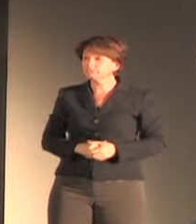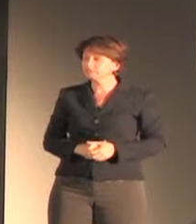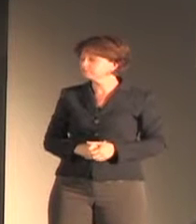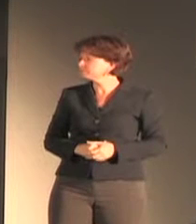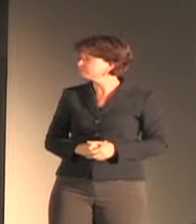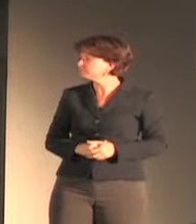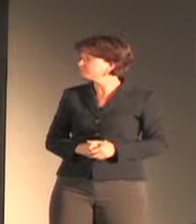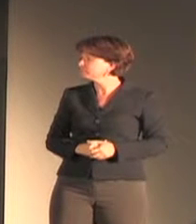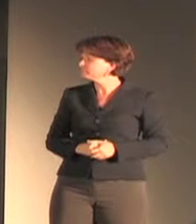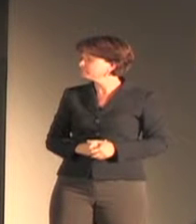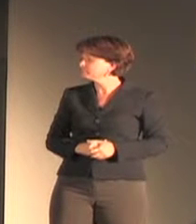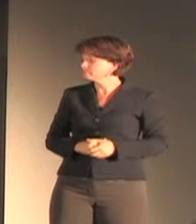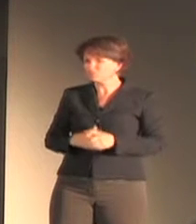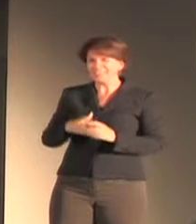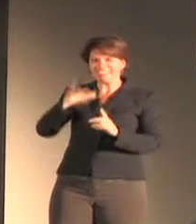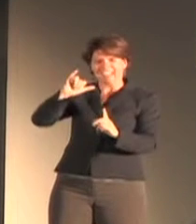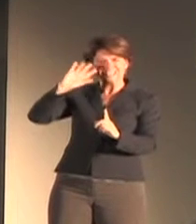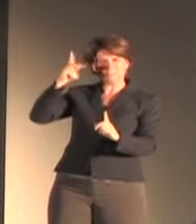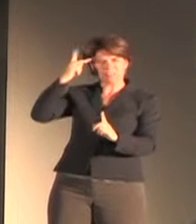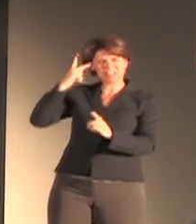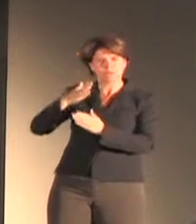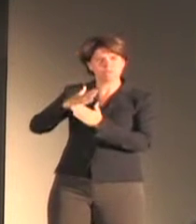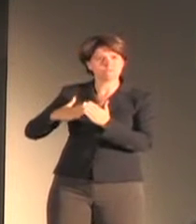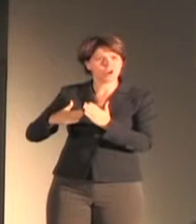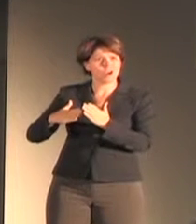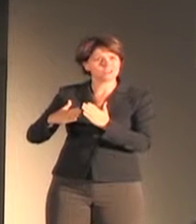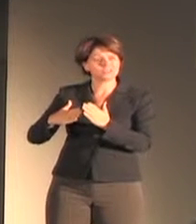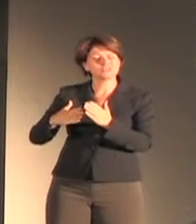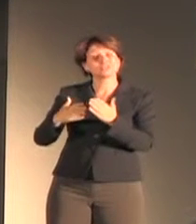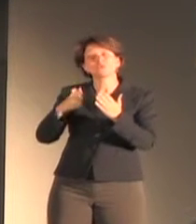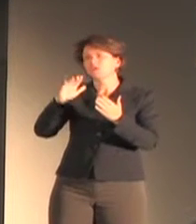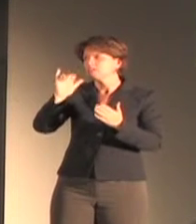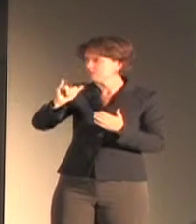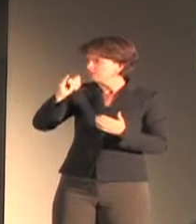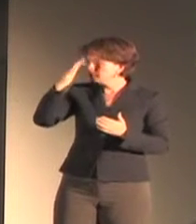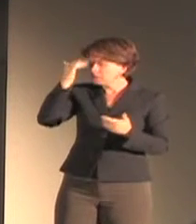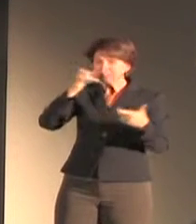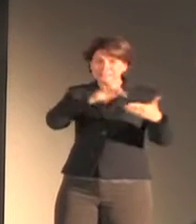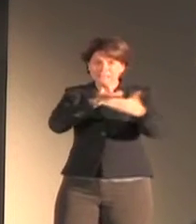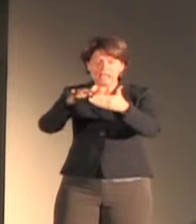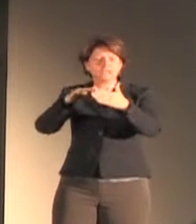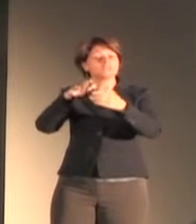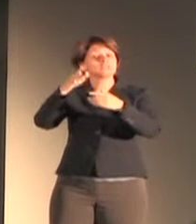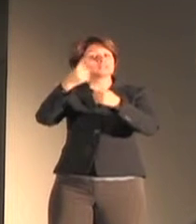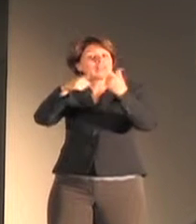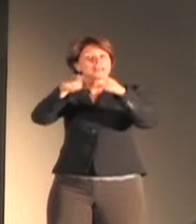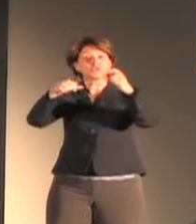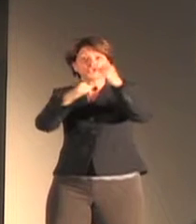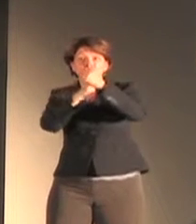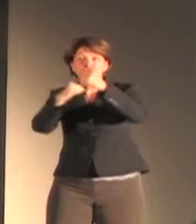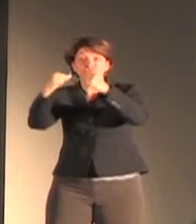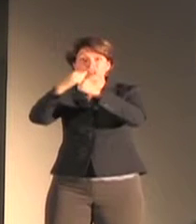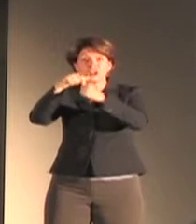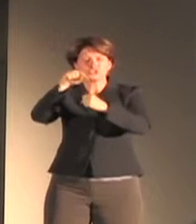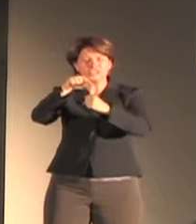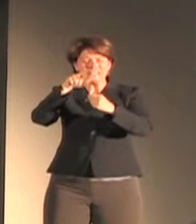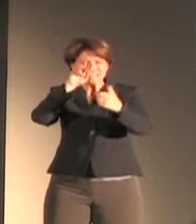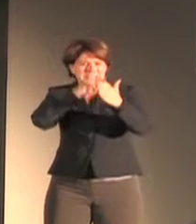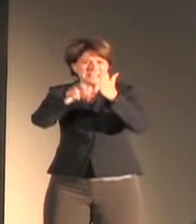This political element explains why the study of the structure of sign languages is so intimately tied to the historical